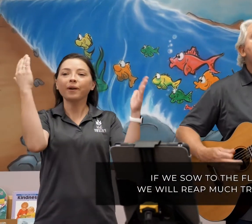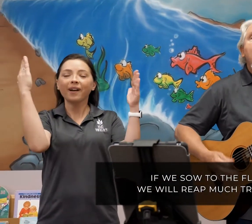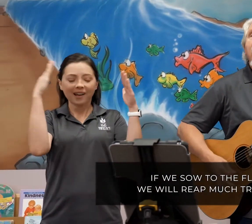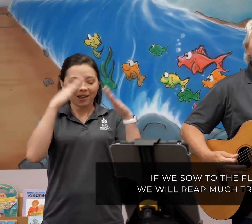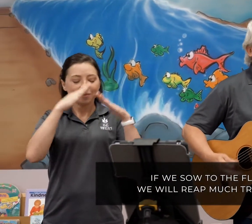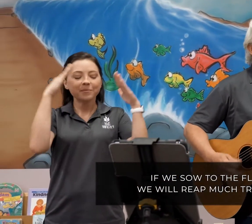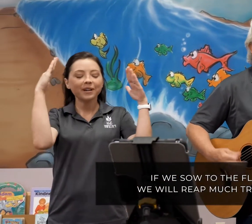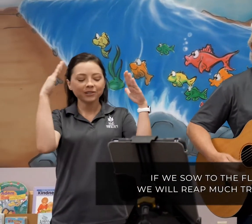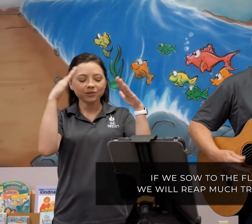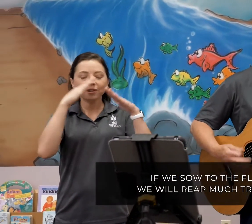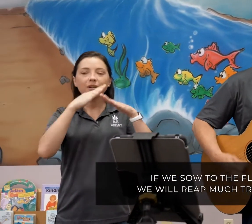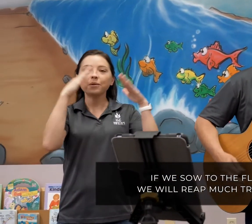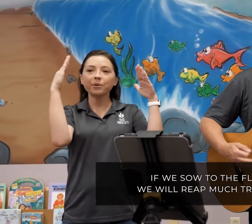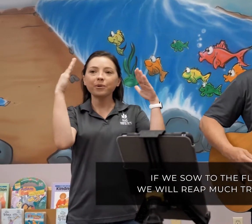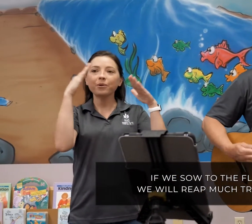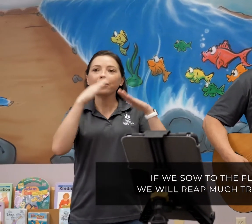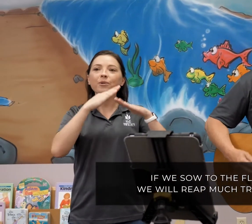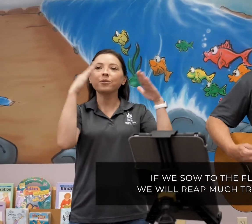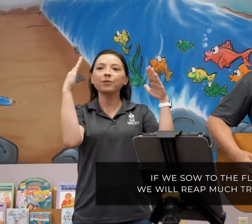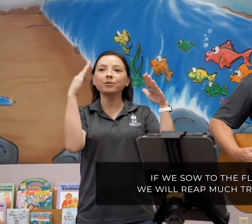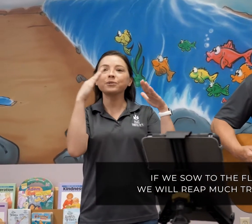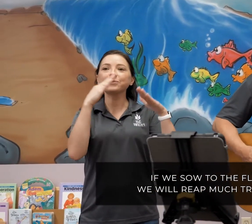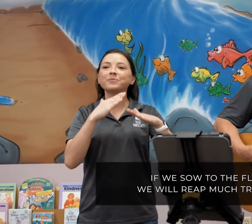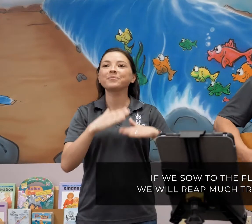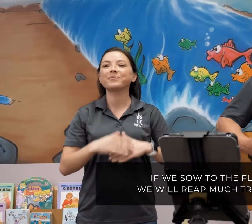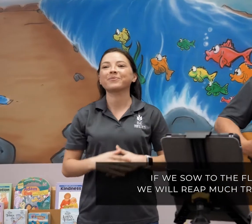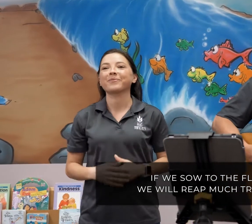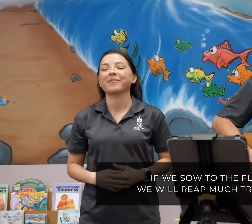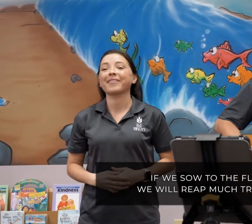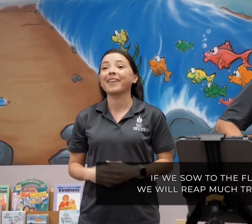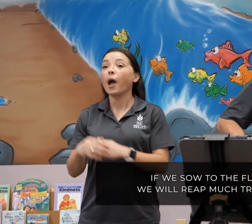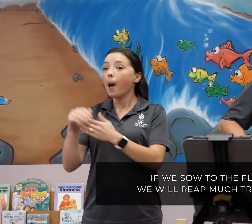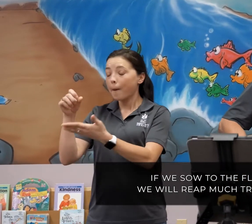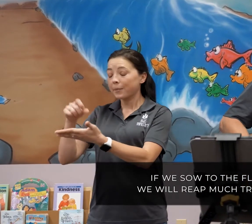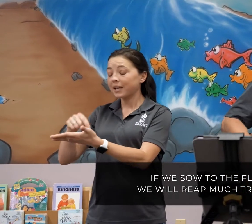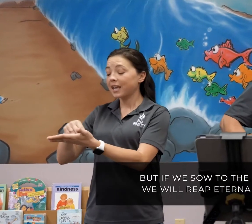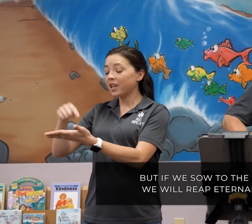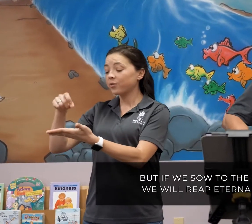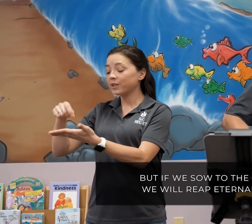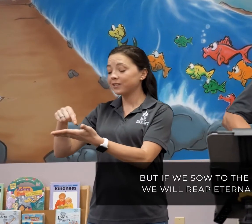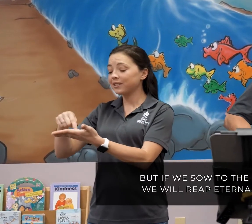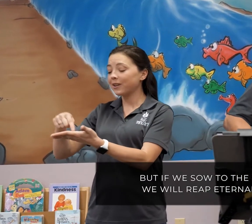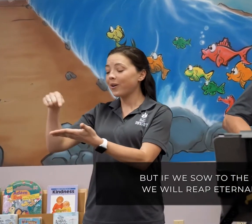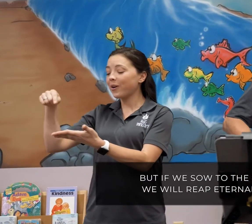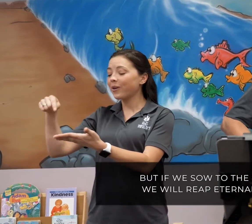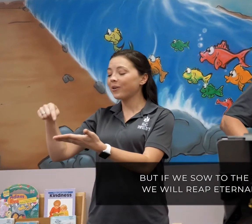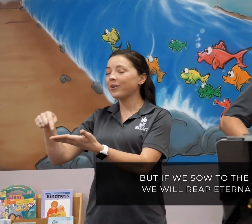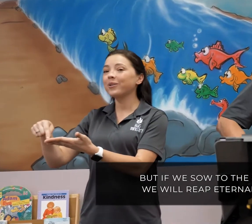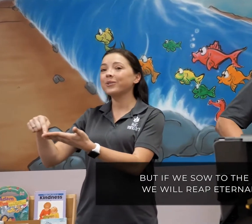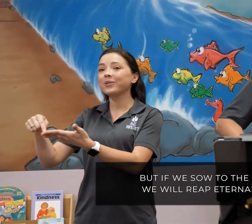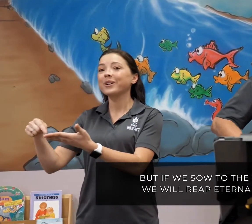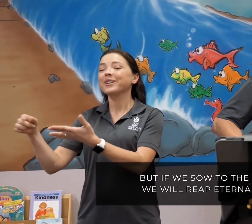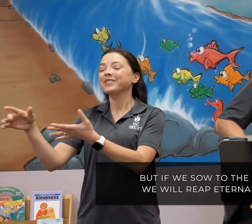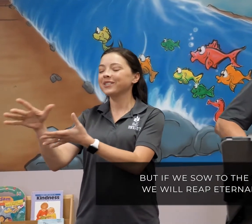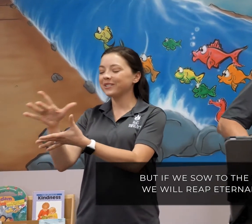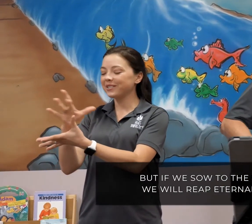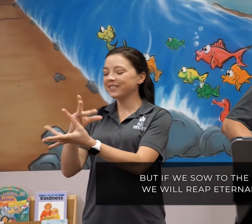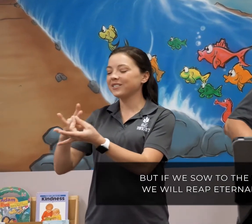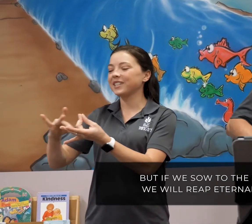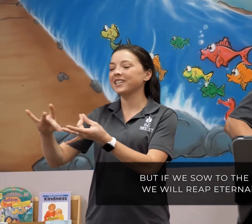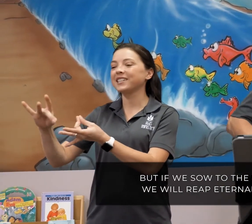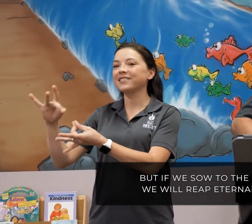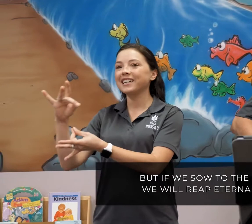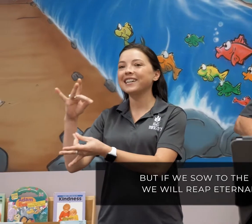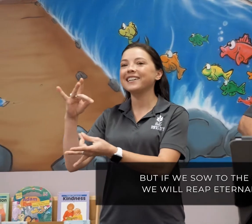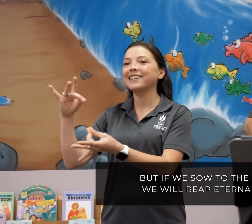much trouble, but if we sow to